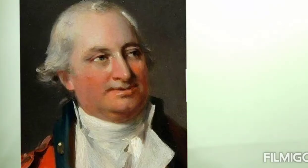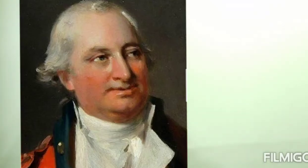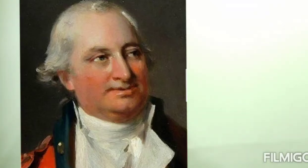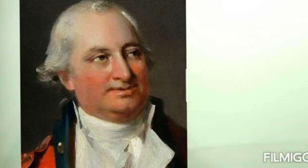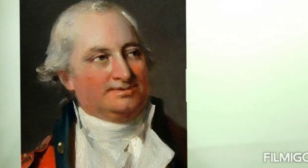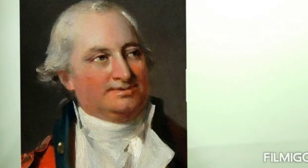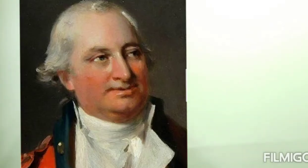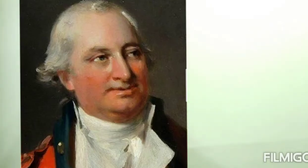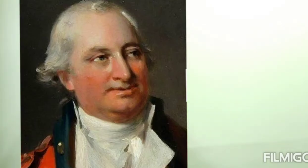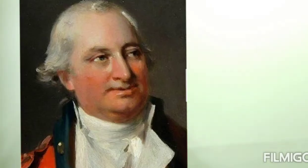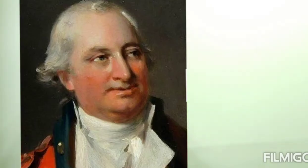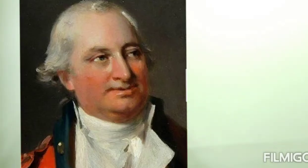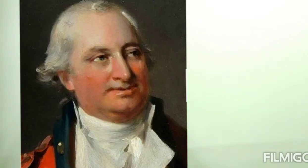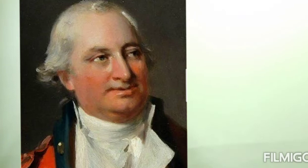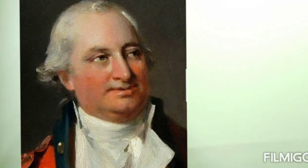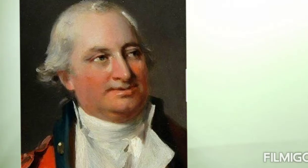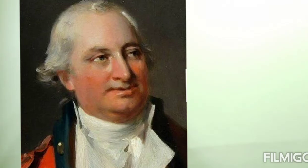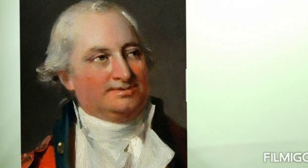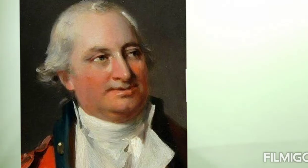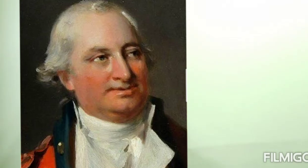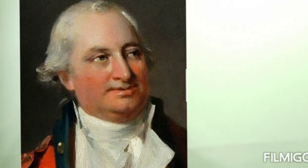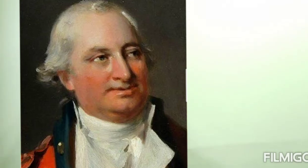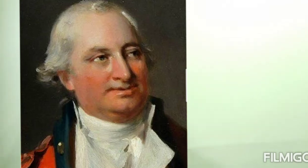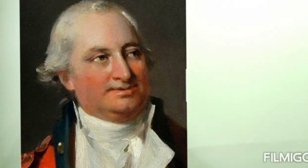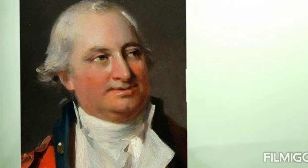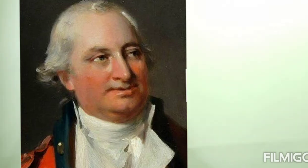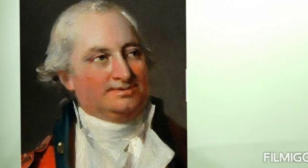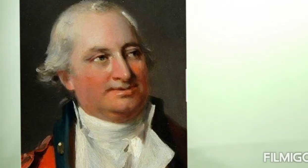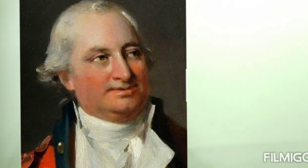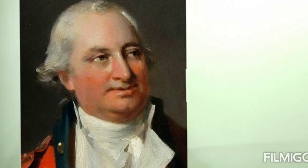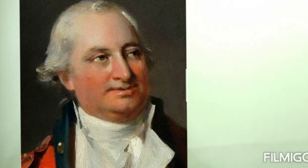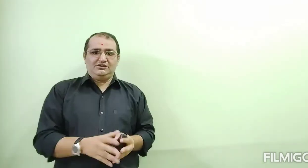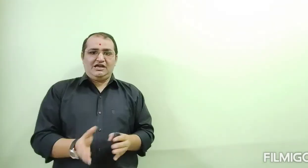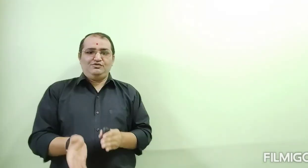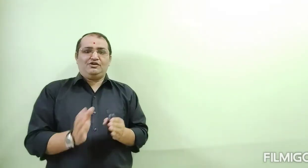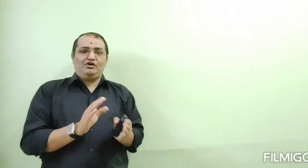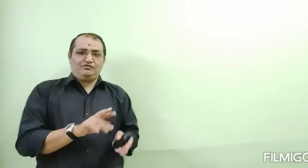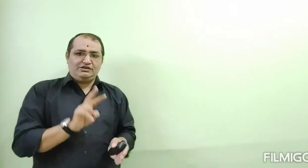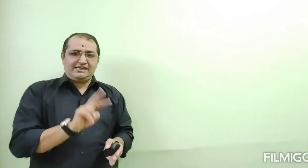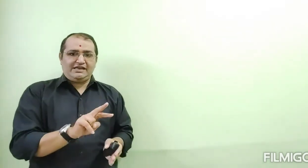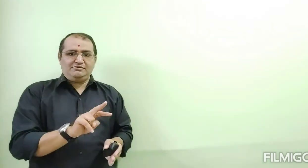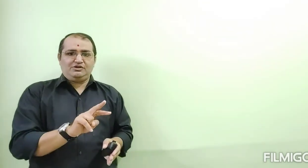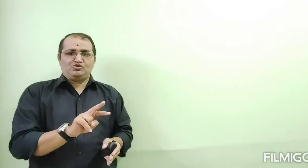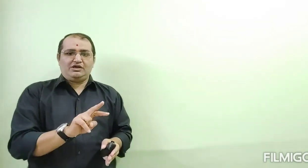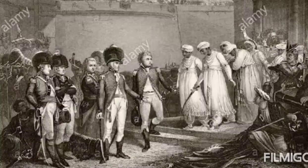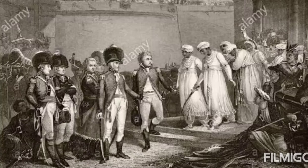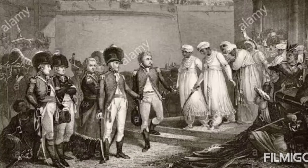became the Governor General of East India Company. Now, Convales was second number. What